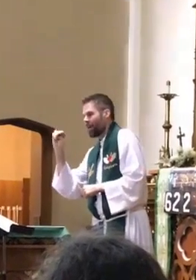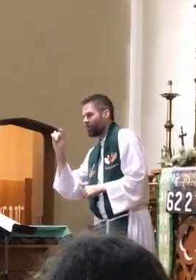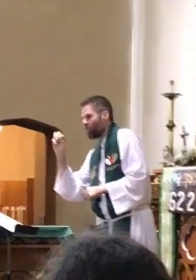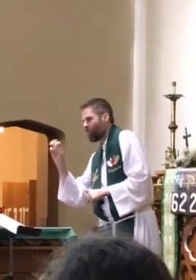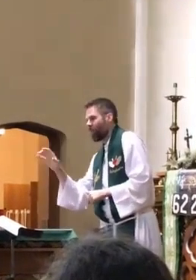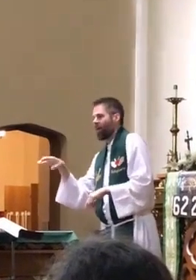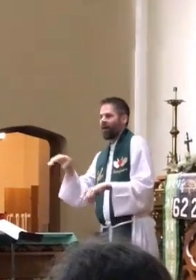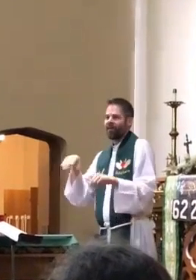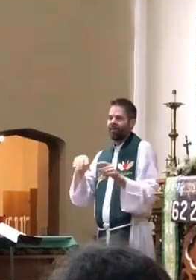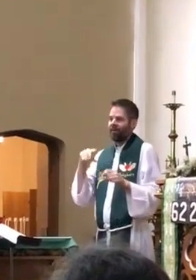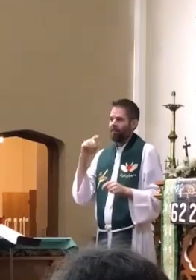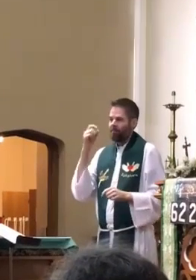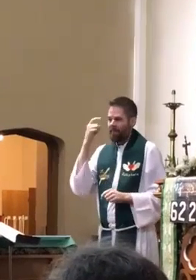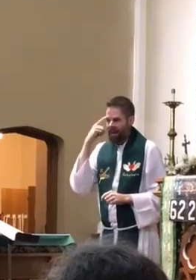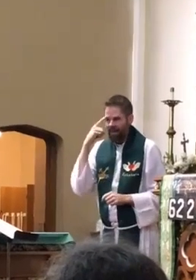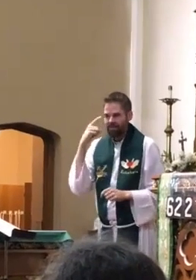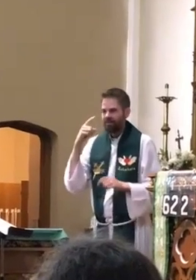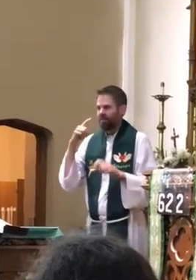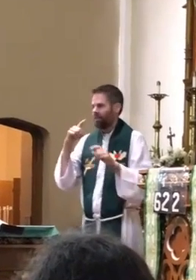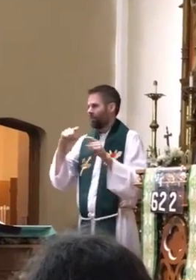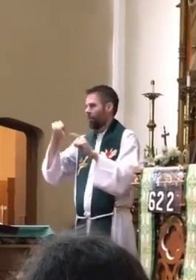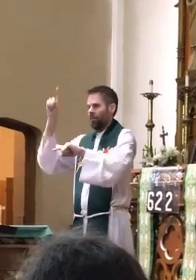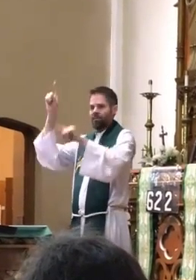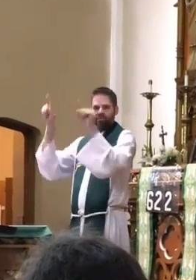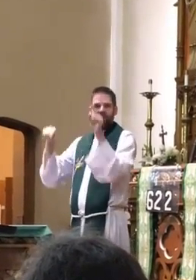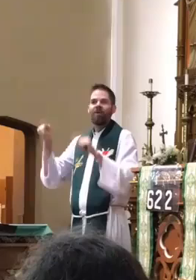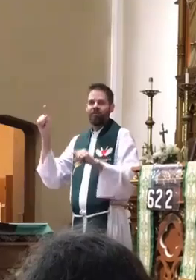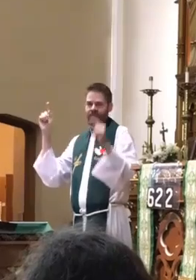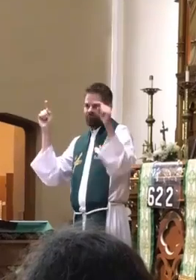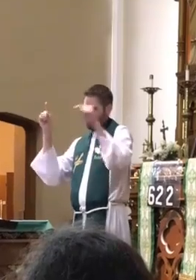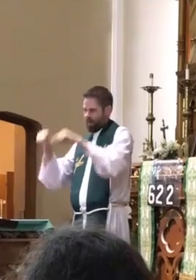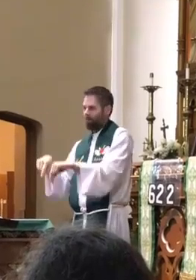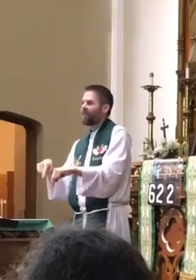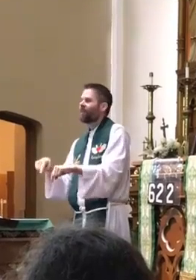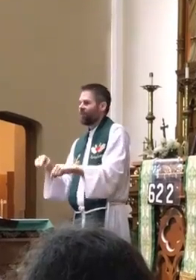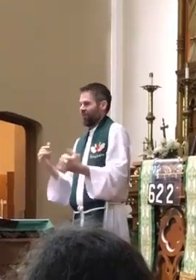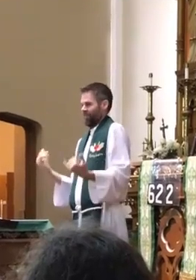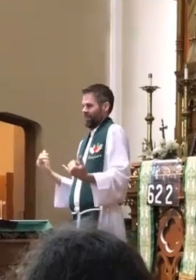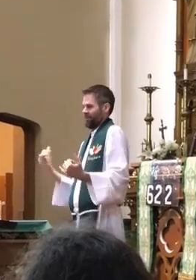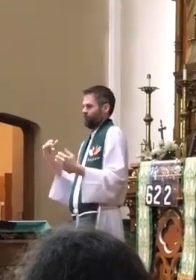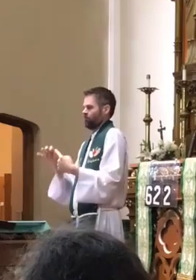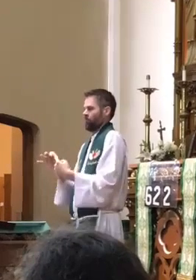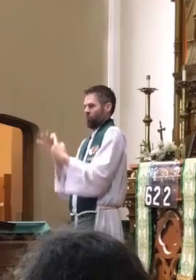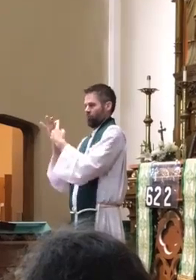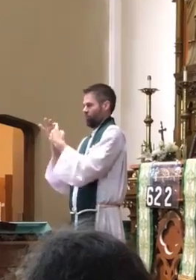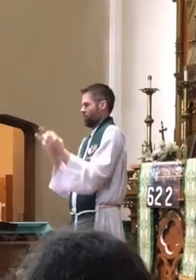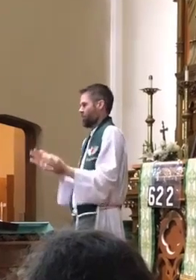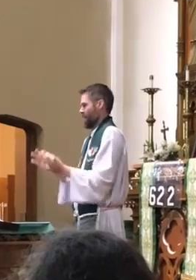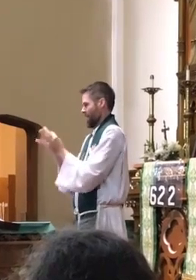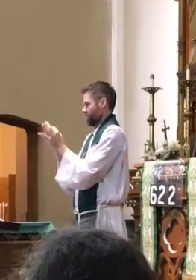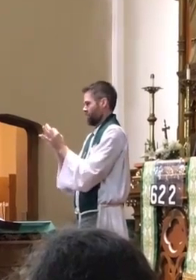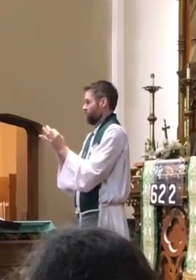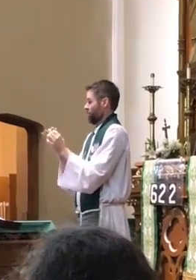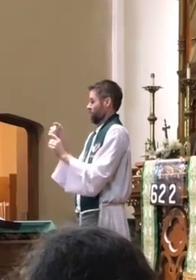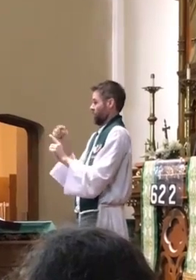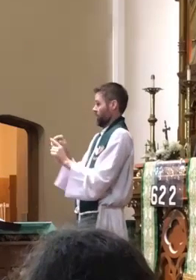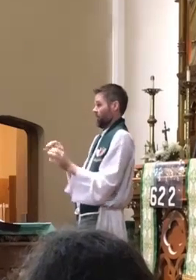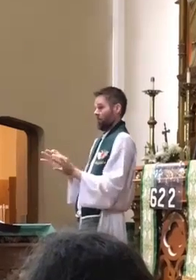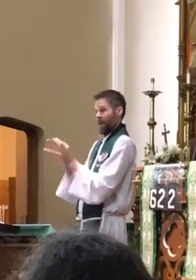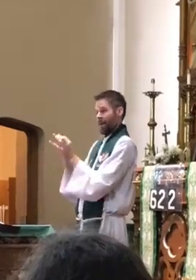parts, from Manitowoc, from Madison, from various parts of the state to honor Patty for